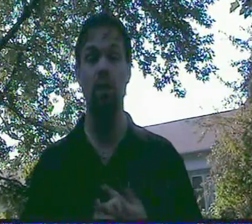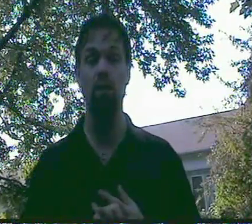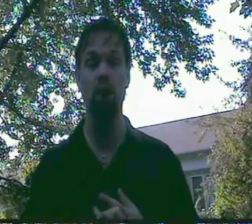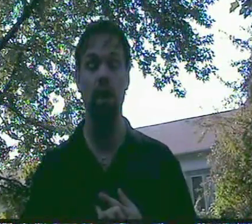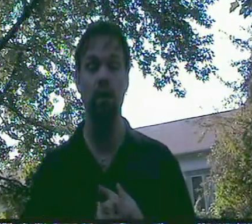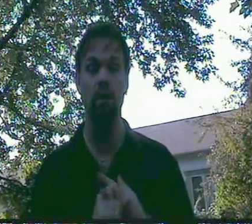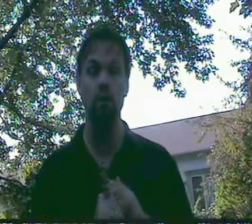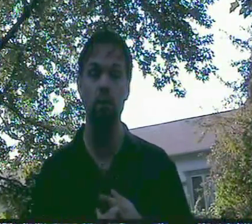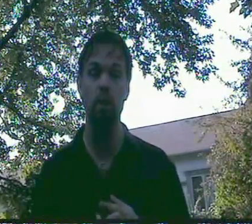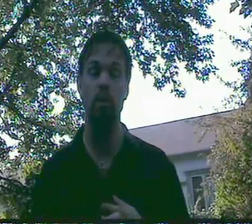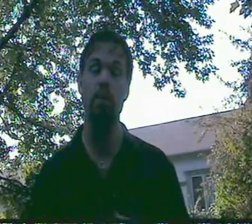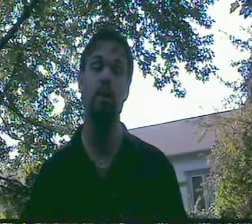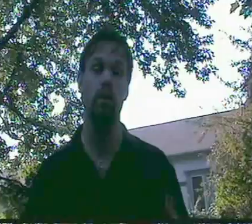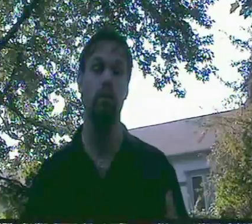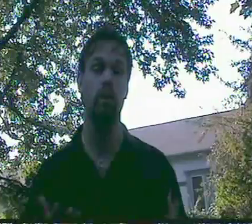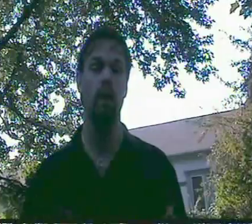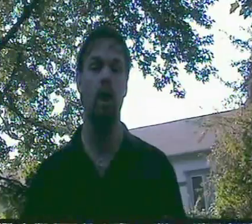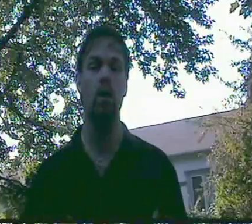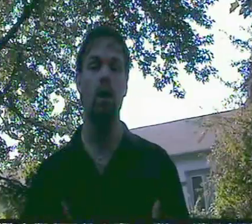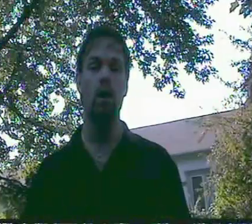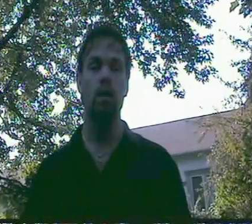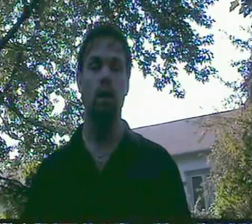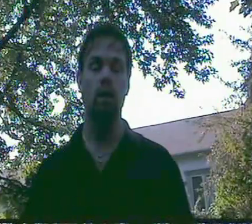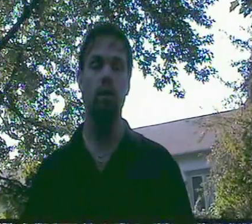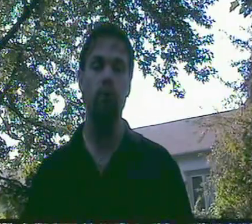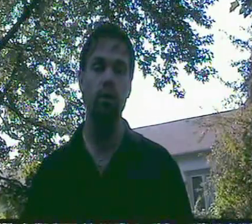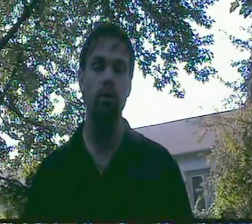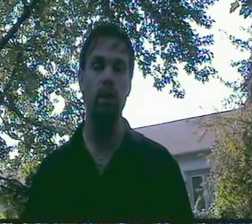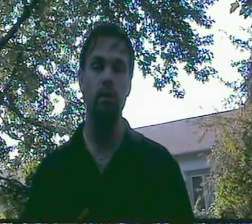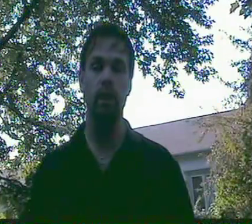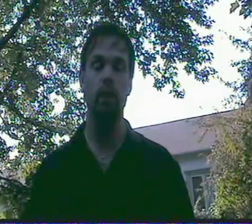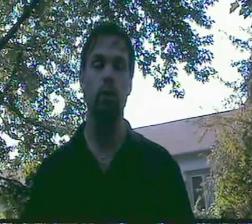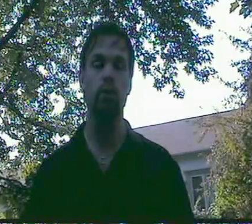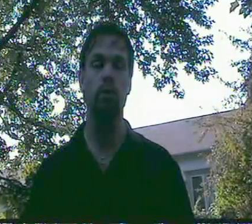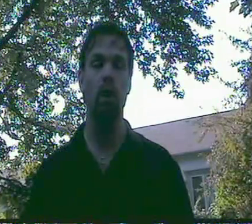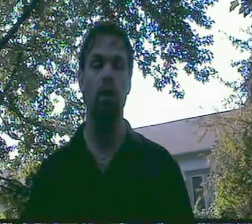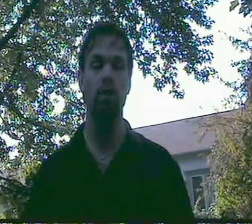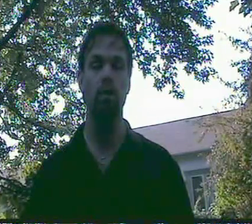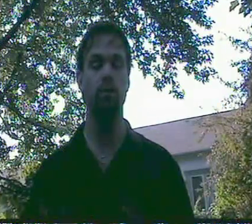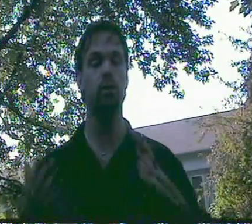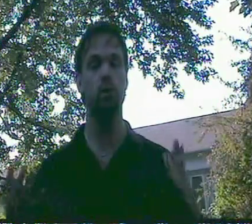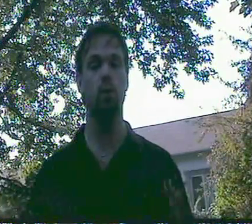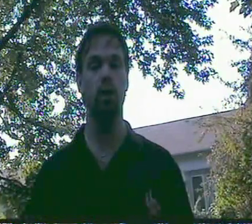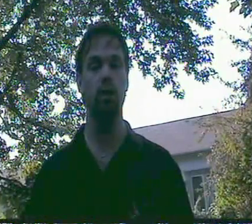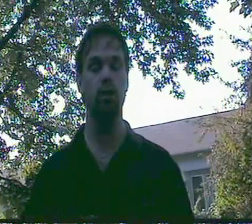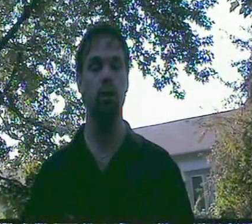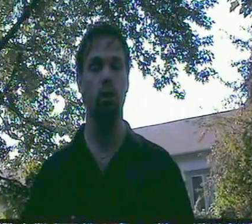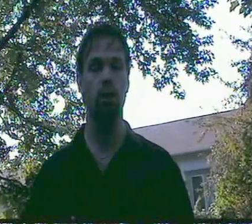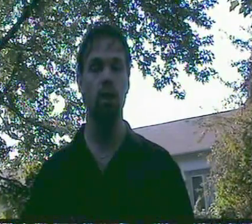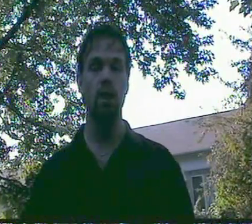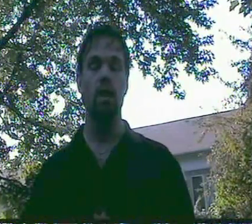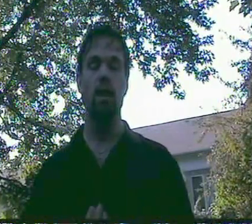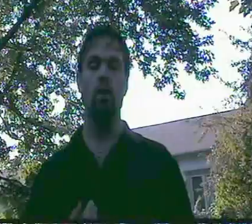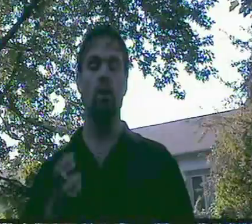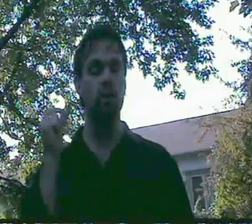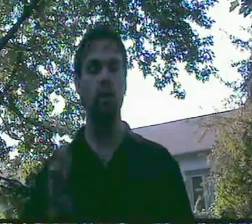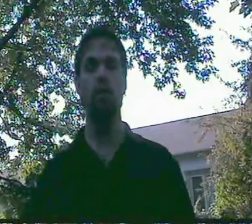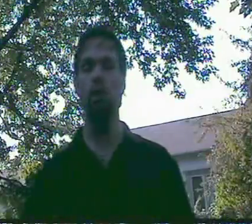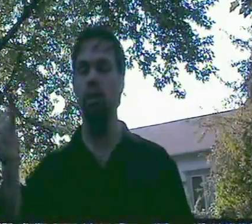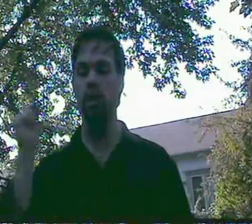newspaper publications are now confronting me and trying to get a crystal ball into the future and where things are going. What you've seen in the U.S.,